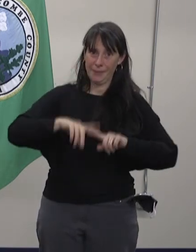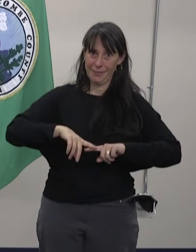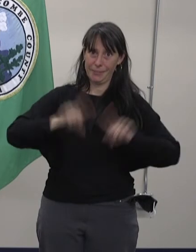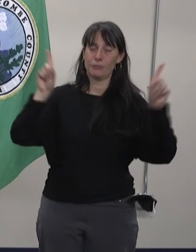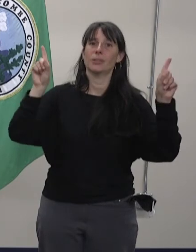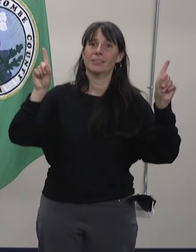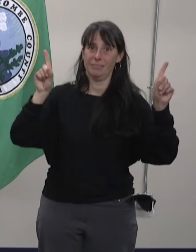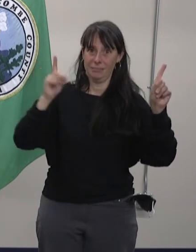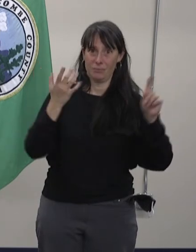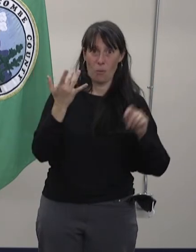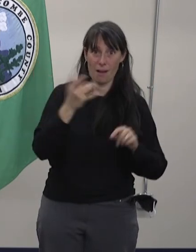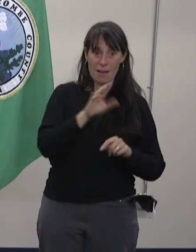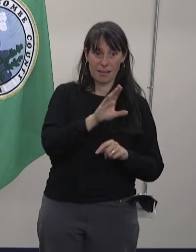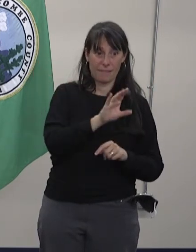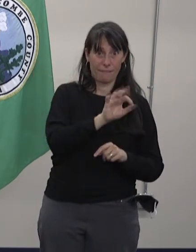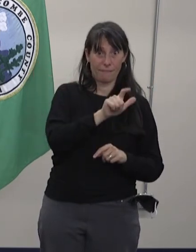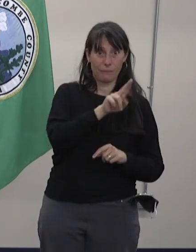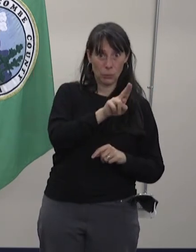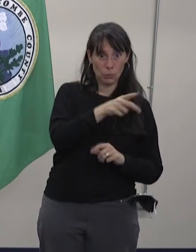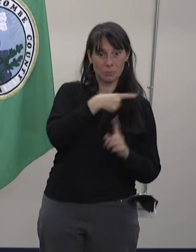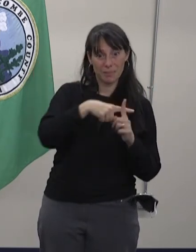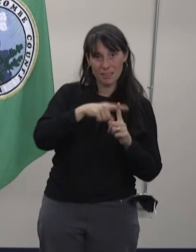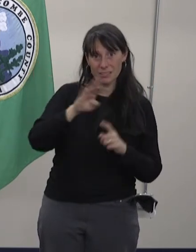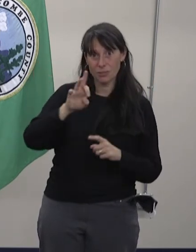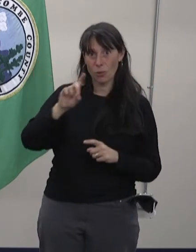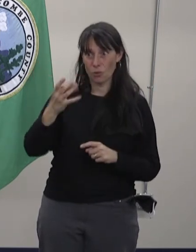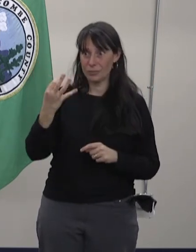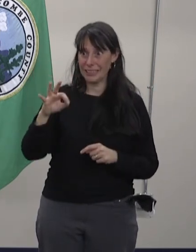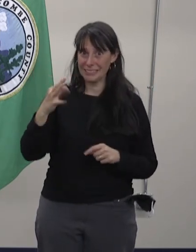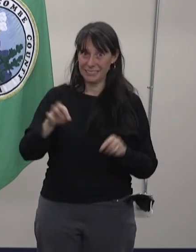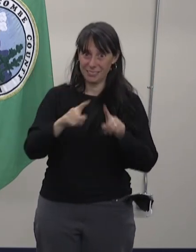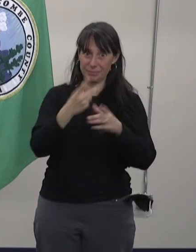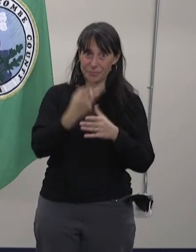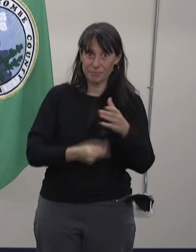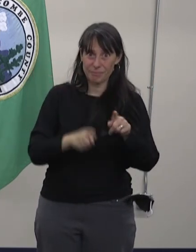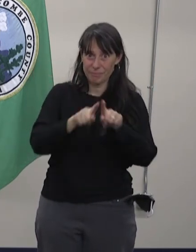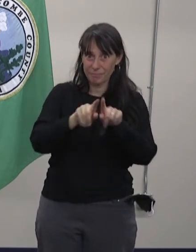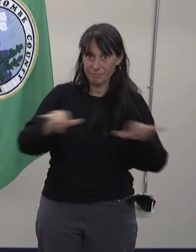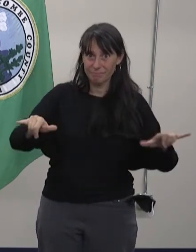occurring at the same time that we still have COVID-19 circulating in our community.